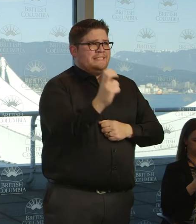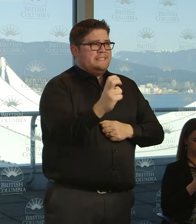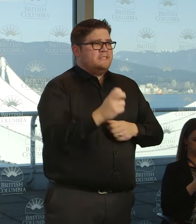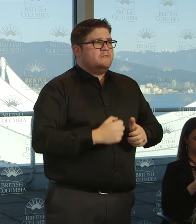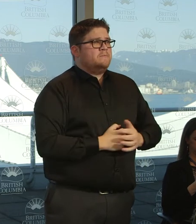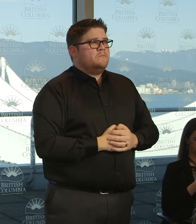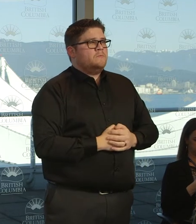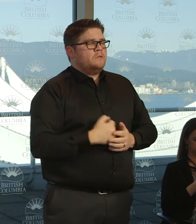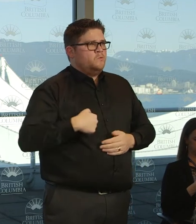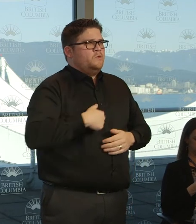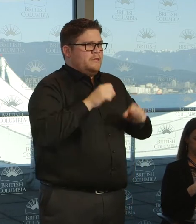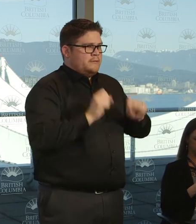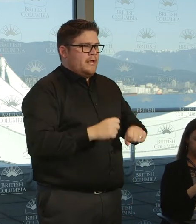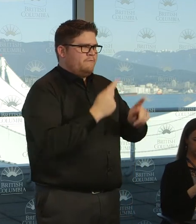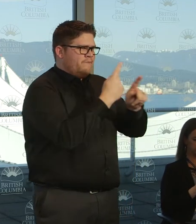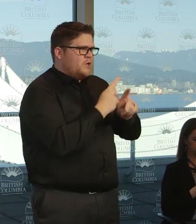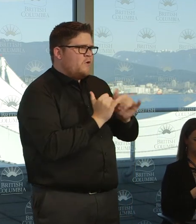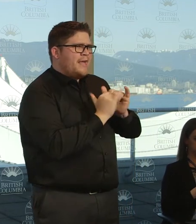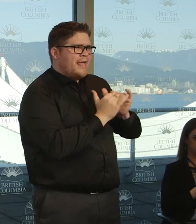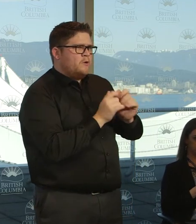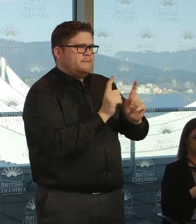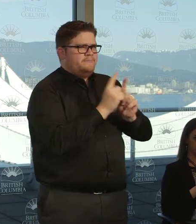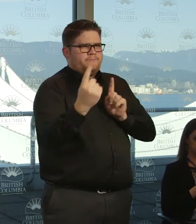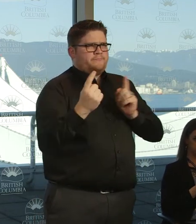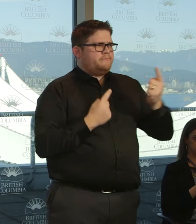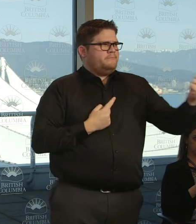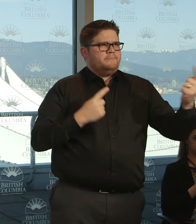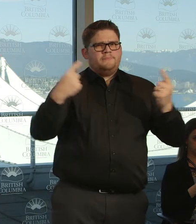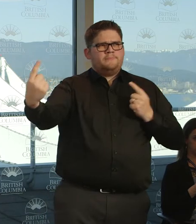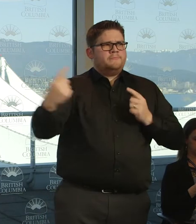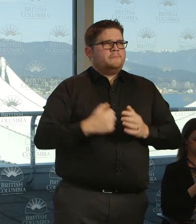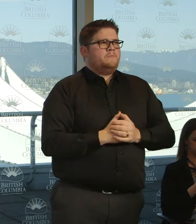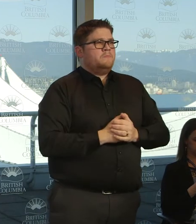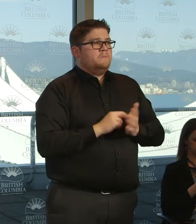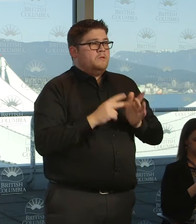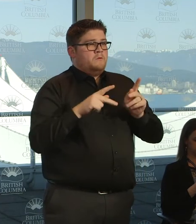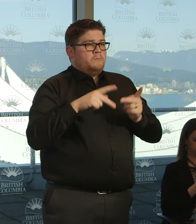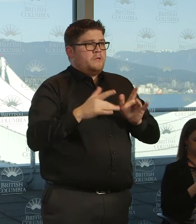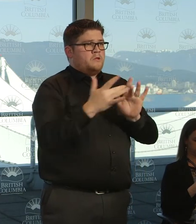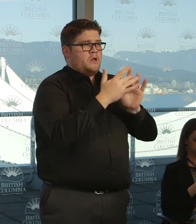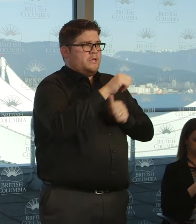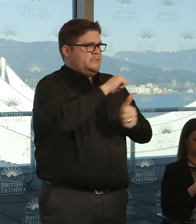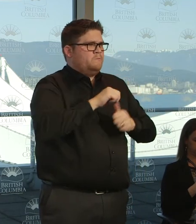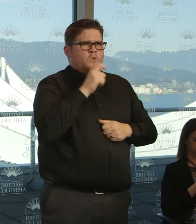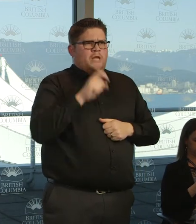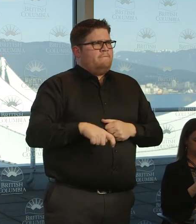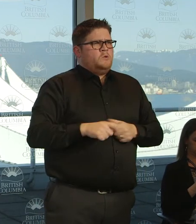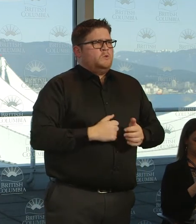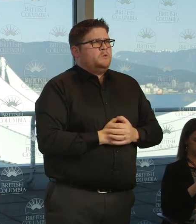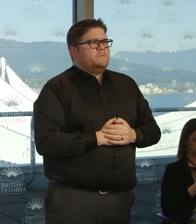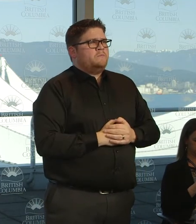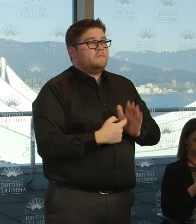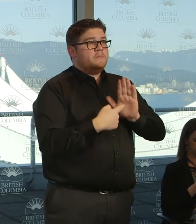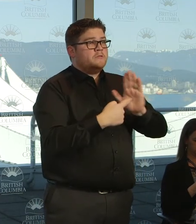will help us to minimise the distance, the contact between people and help prevent transmission. So things like minimising the number